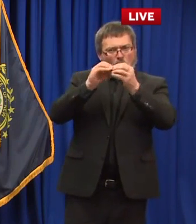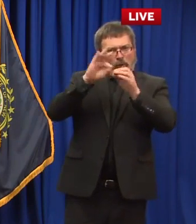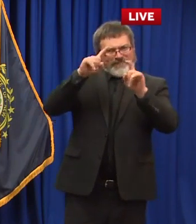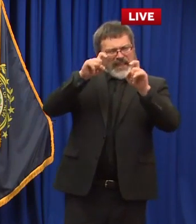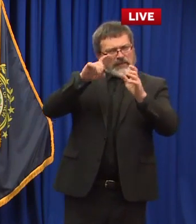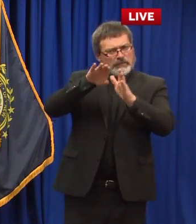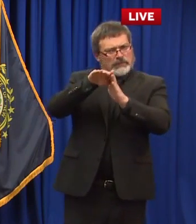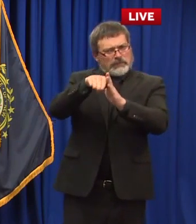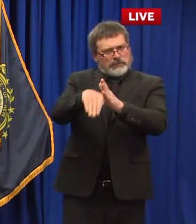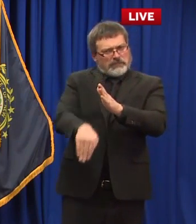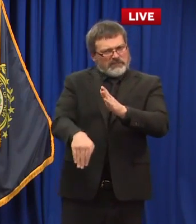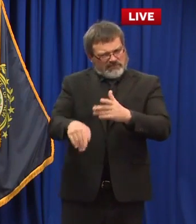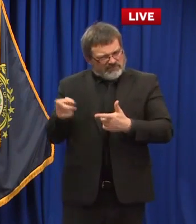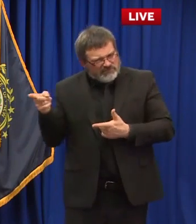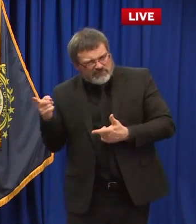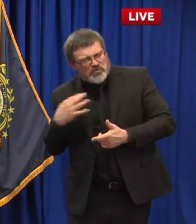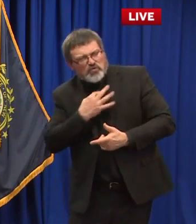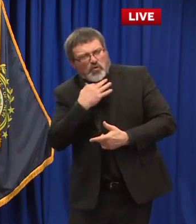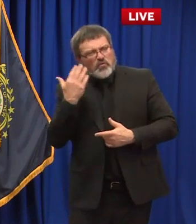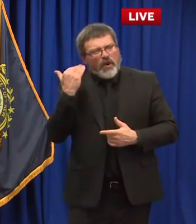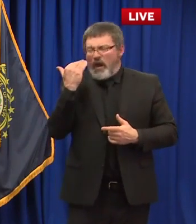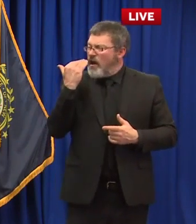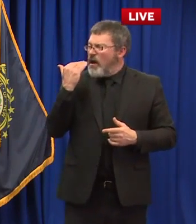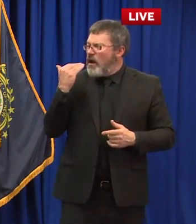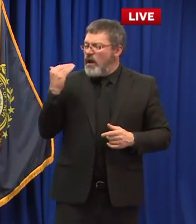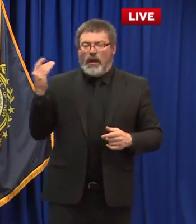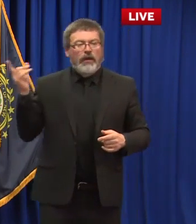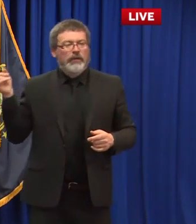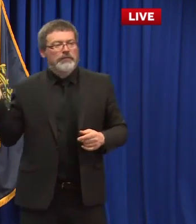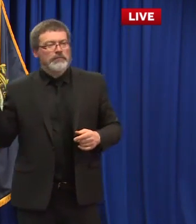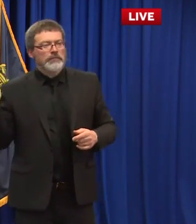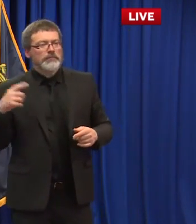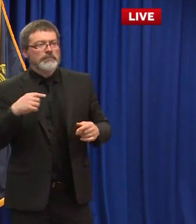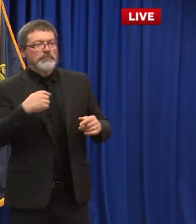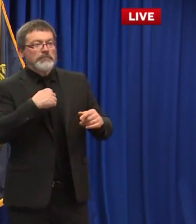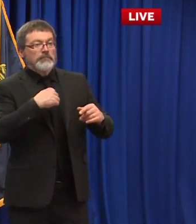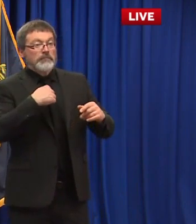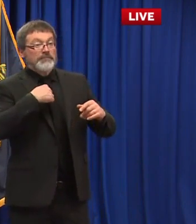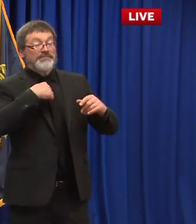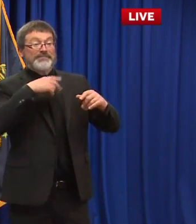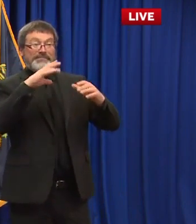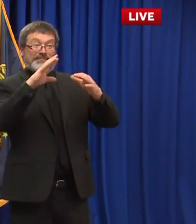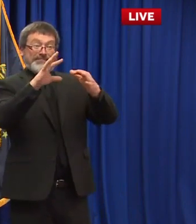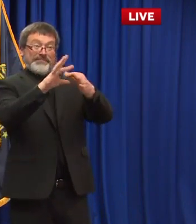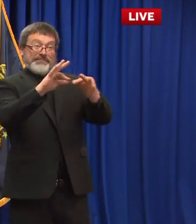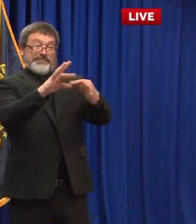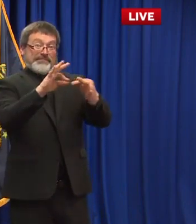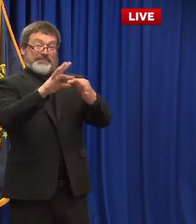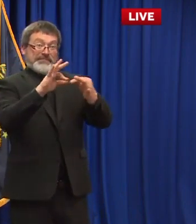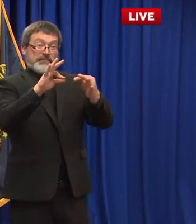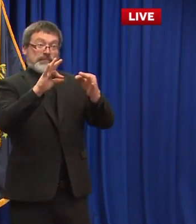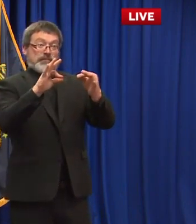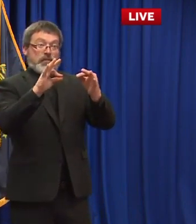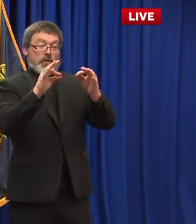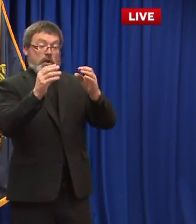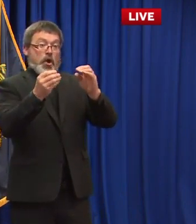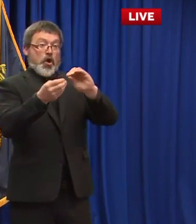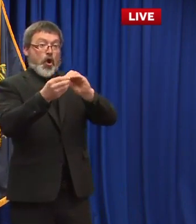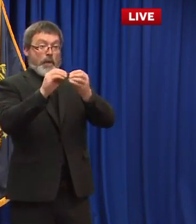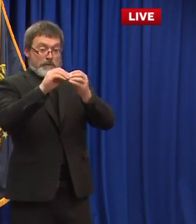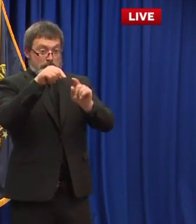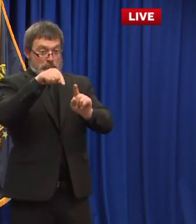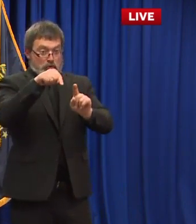often the the test day that's reported out is not the same as the specimen collection day right so if your test day is on